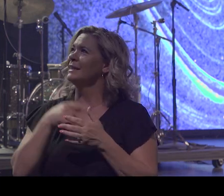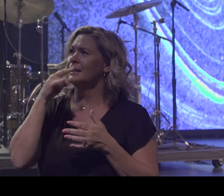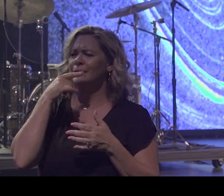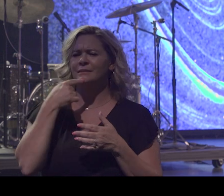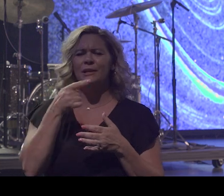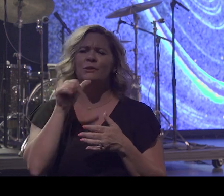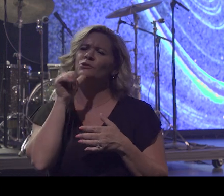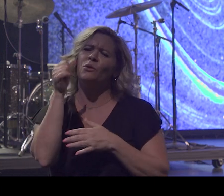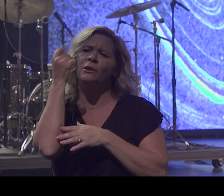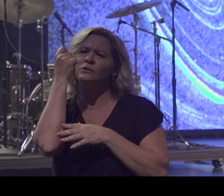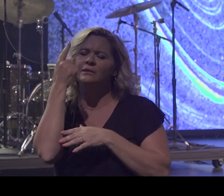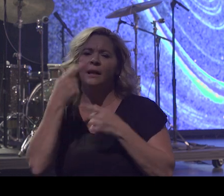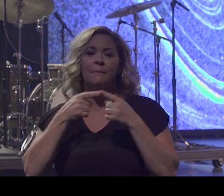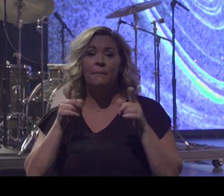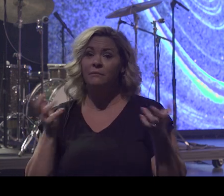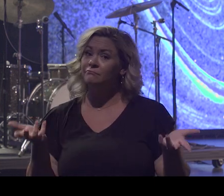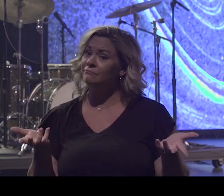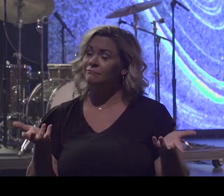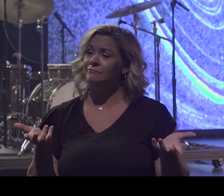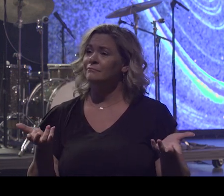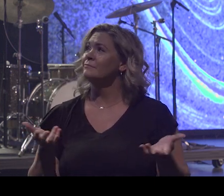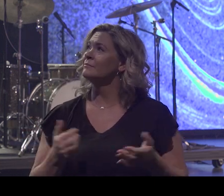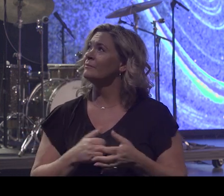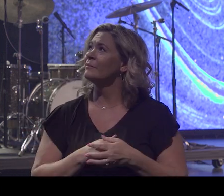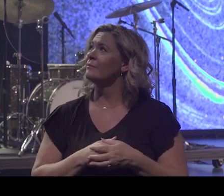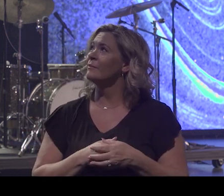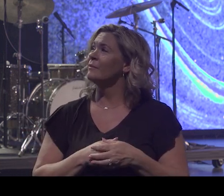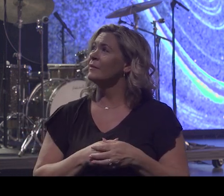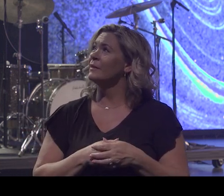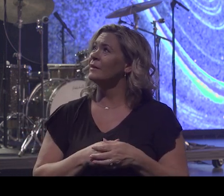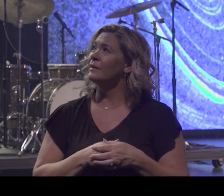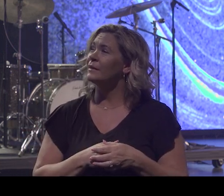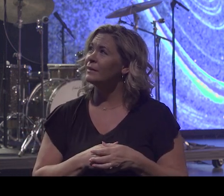understand. I said, well, they say, you have a lot of followers. I said, yeah, but they don't know me.